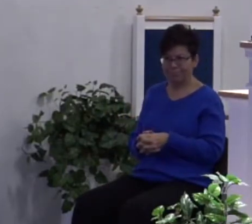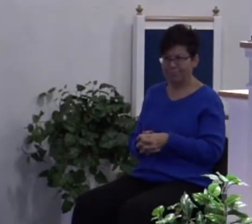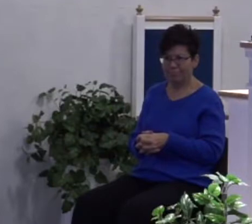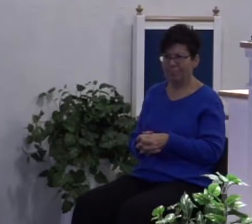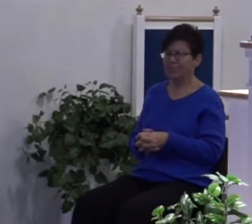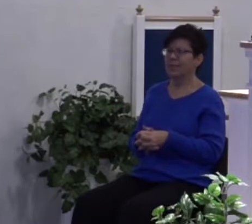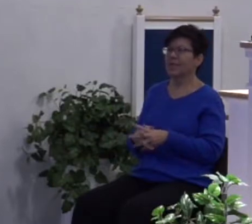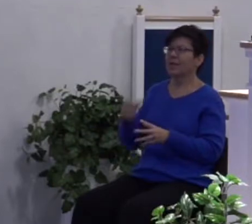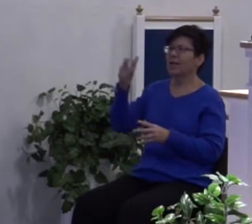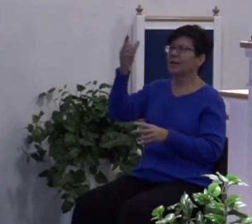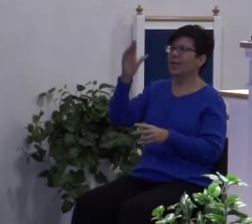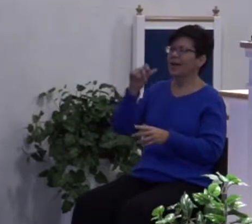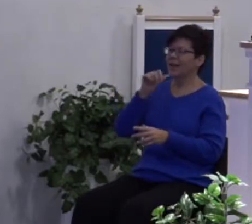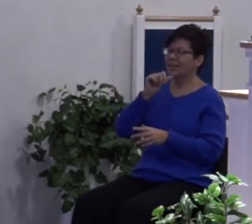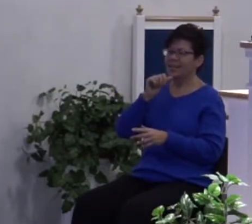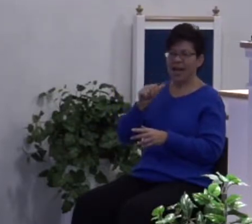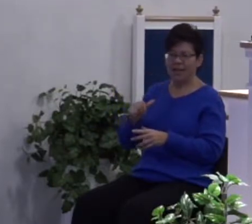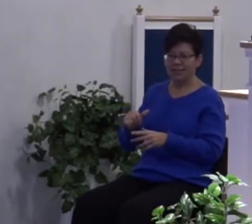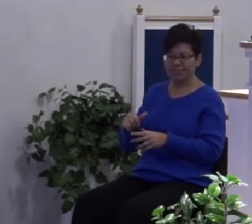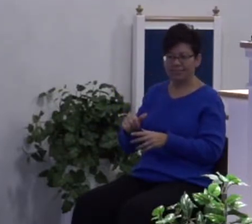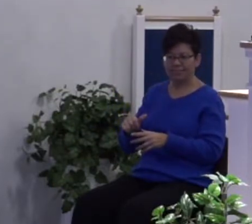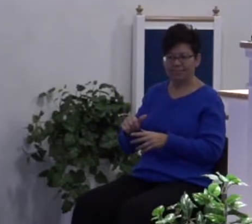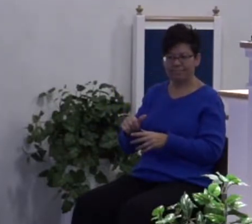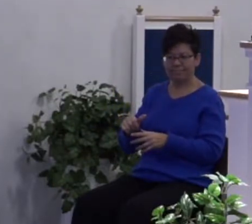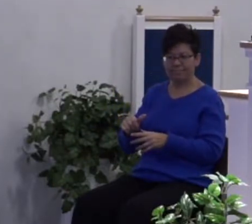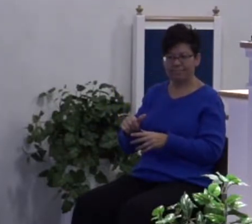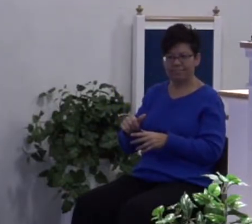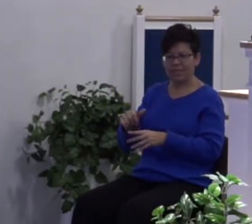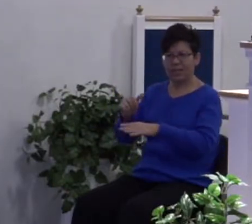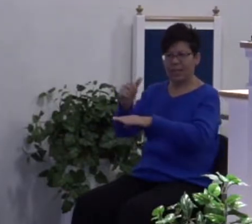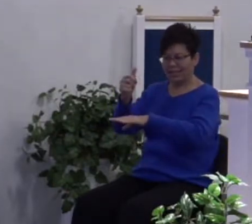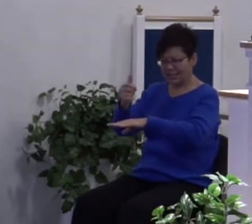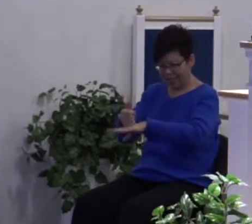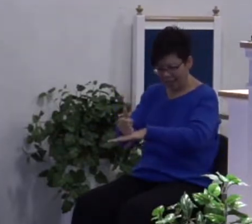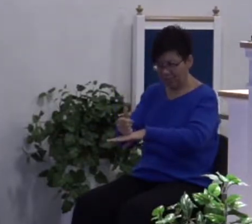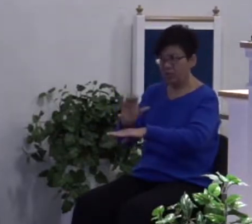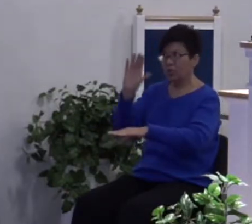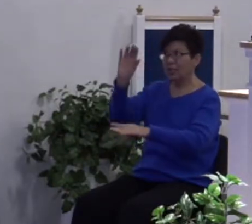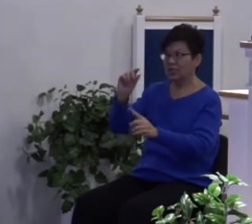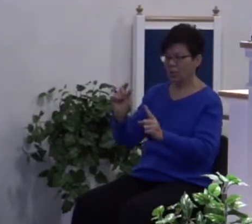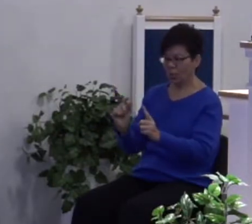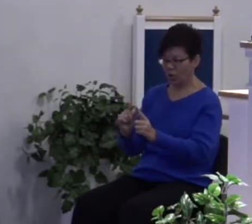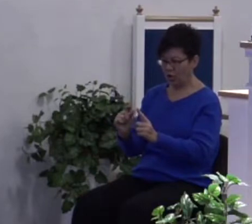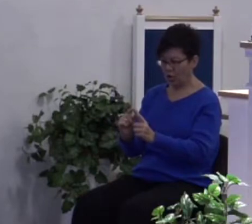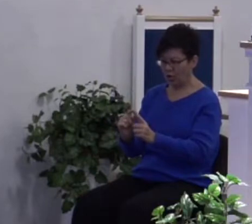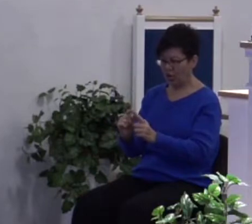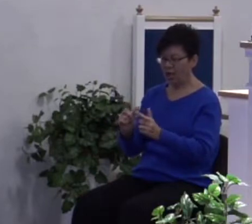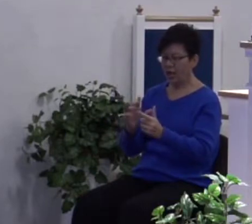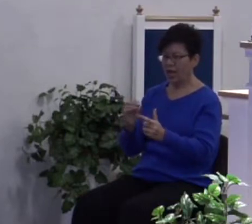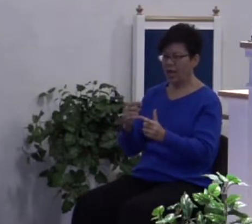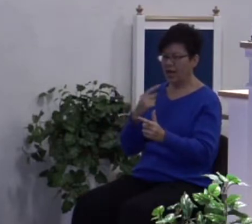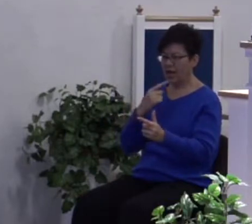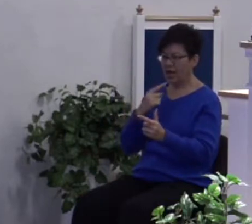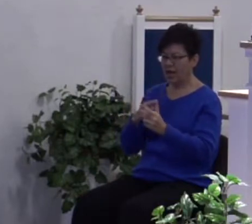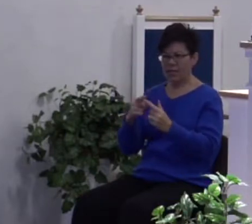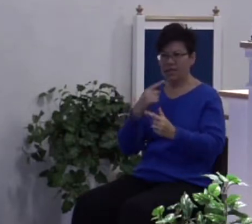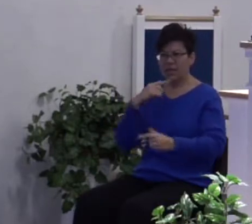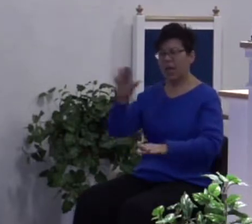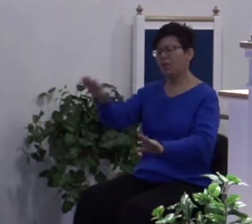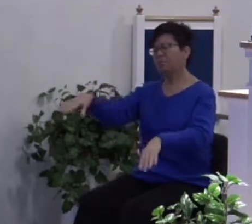God did not establish his word and then say, well, because Bishop,